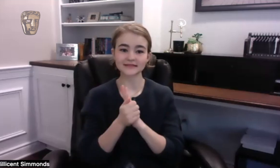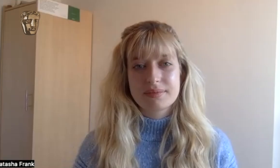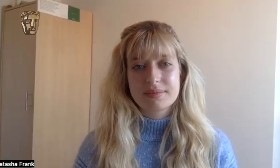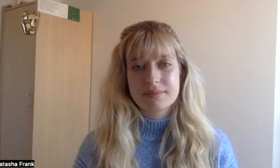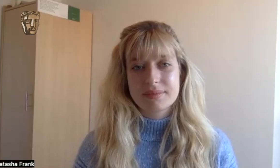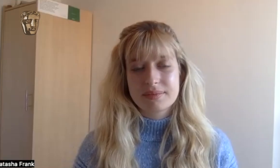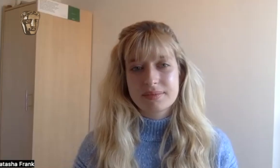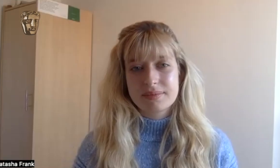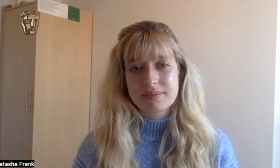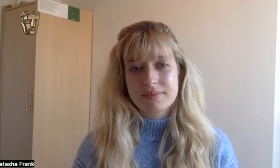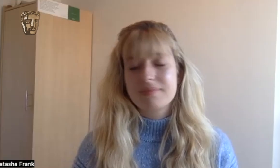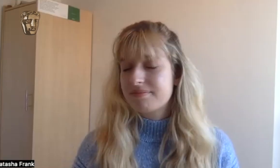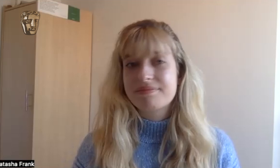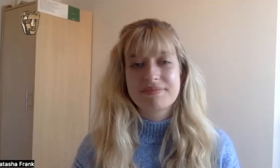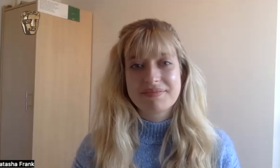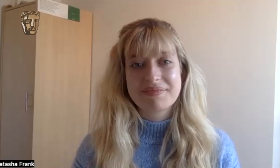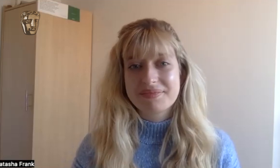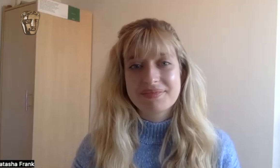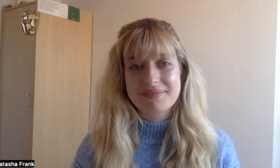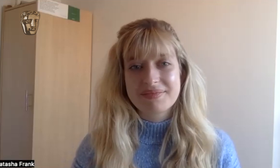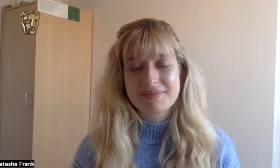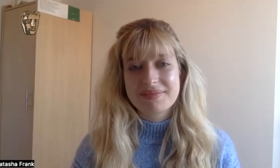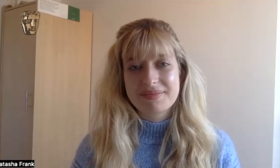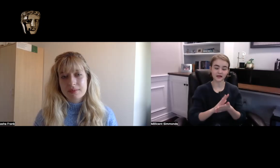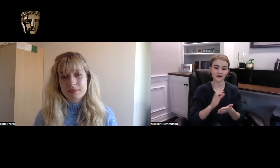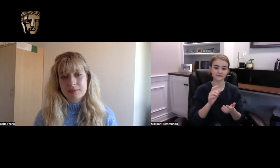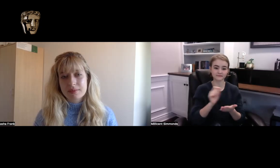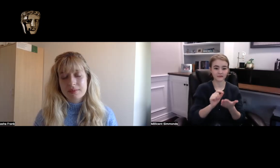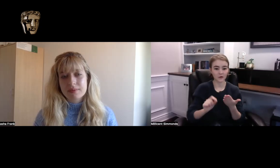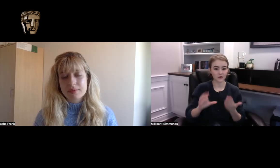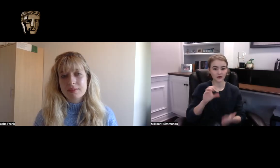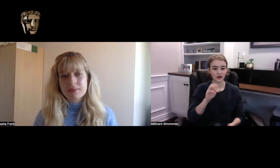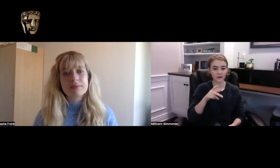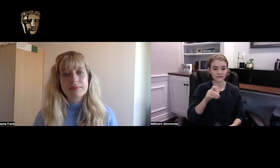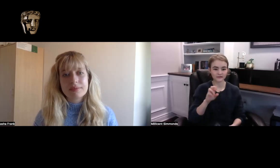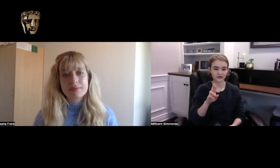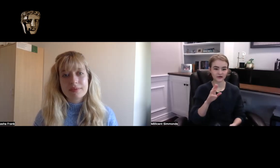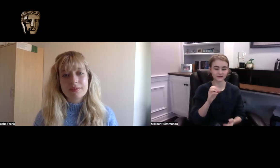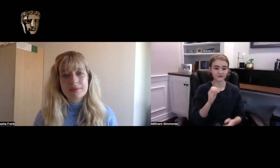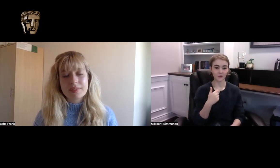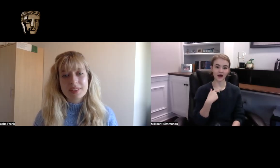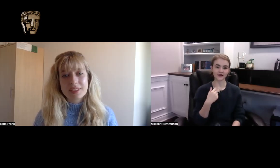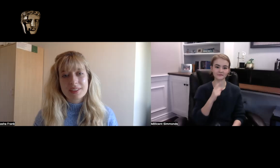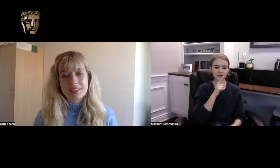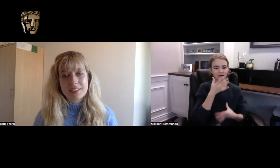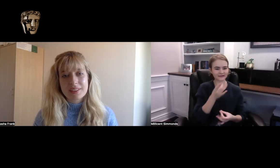wow. It's been an interesting journey so far. I heard you are a composer and I'm